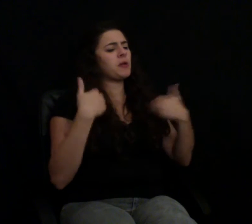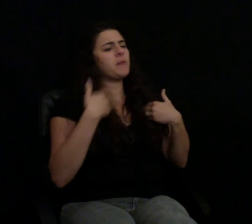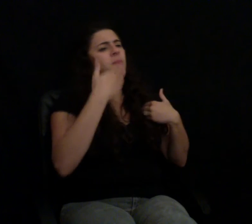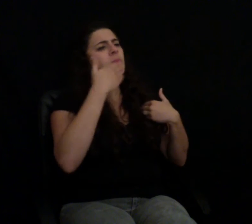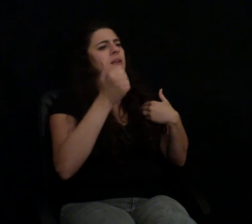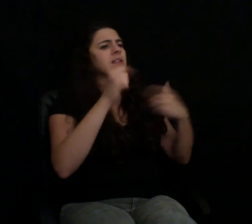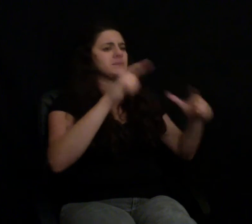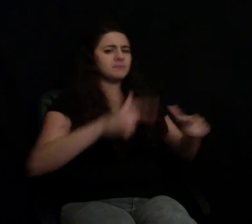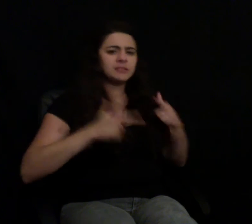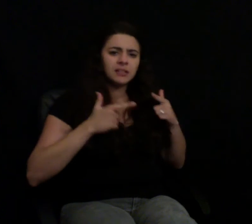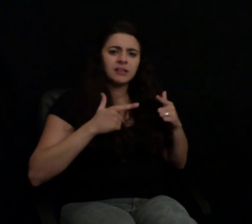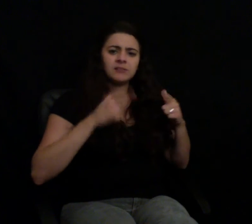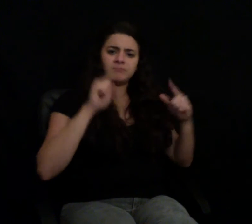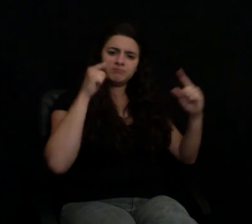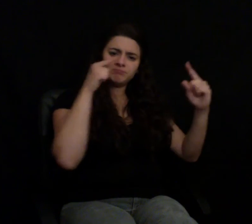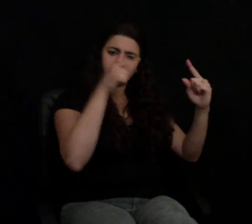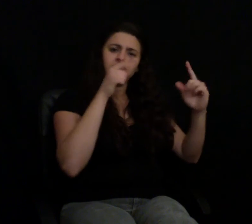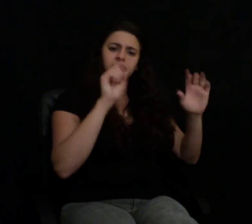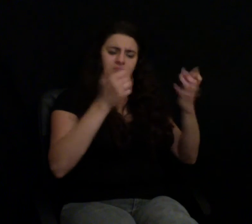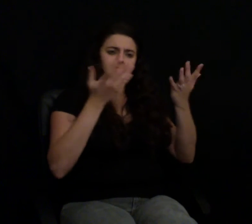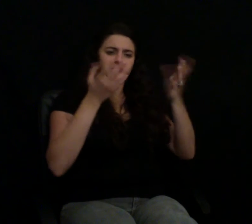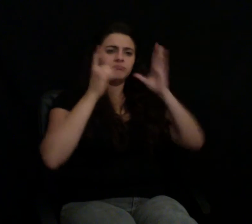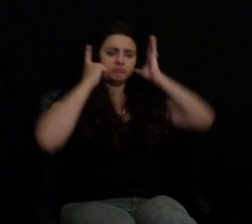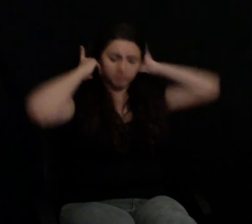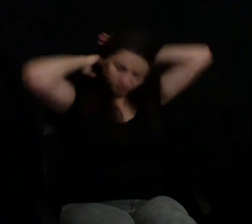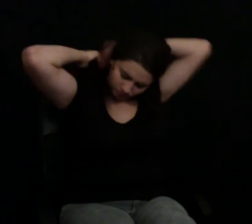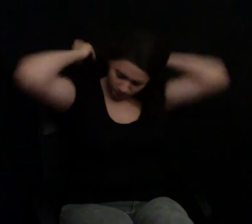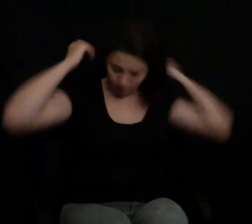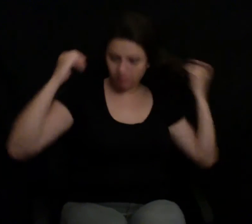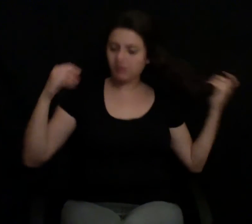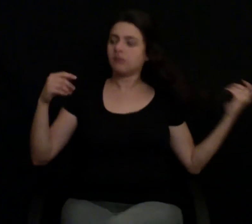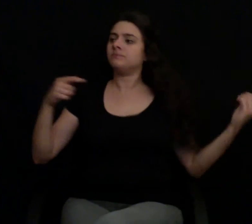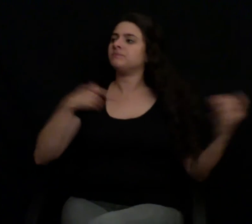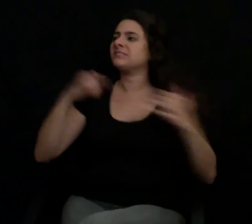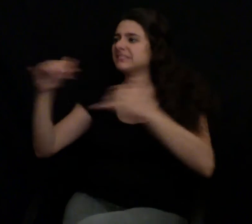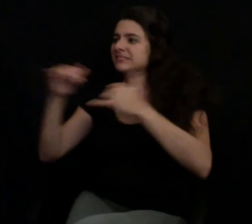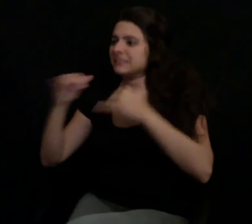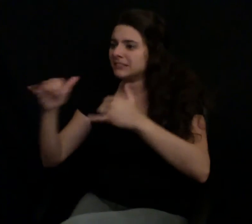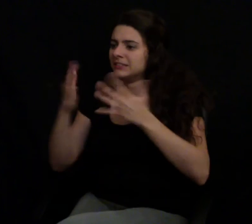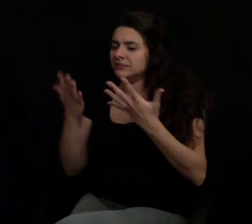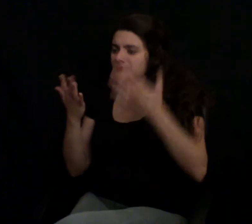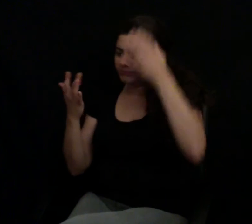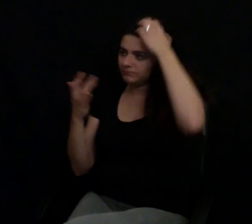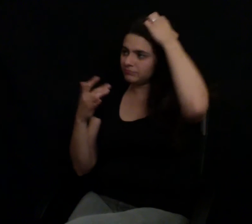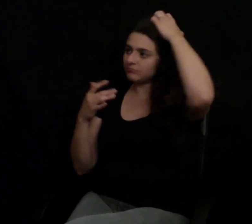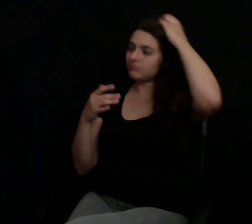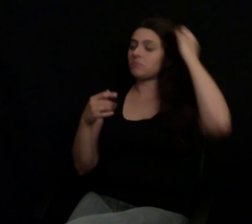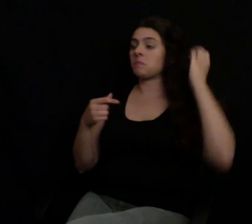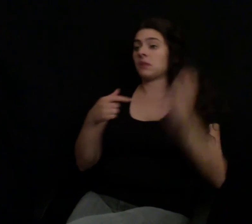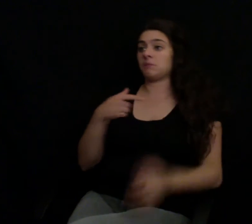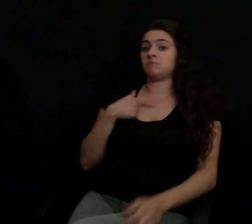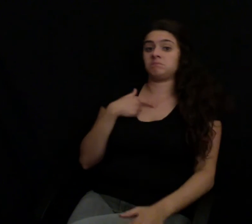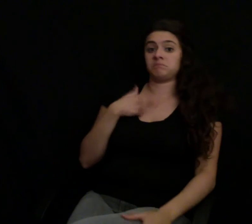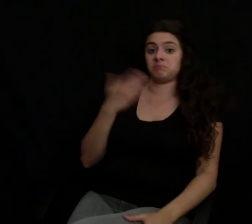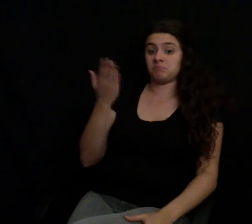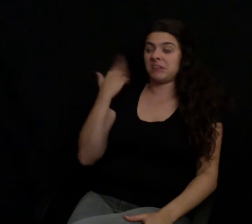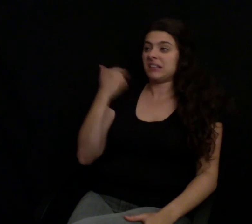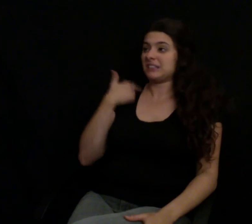It makes no sense to me to do it any other way. And, you know, I'm the same. Like, I didn't know much about the way farmers were treated until I met you. So, you it's